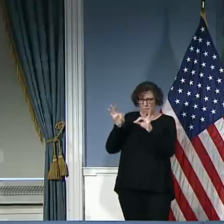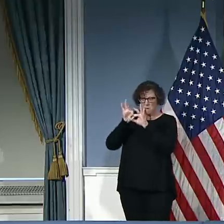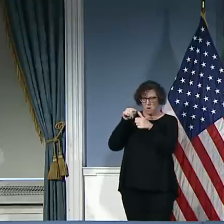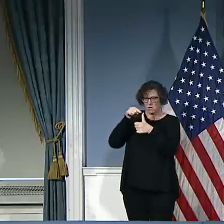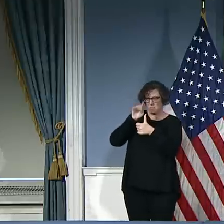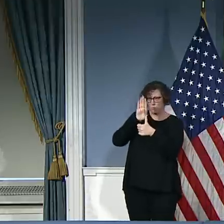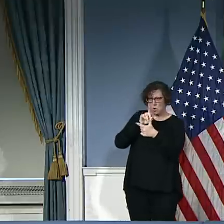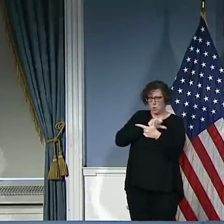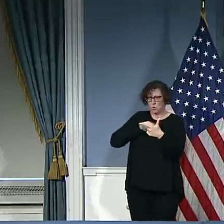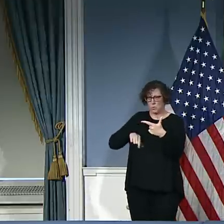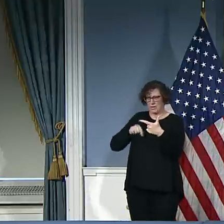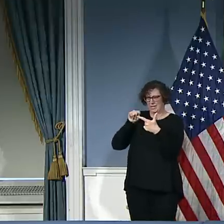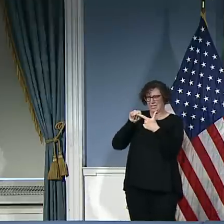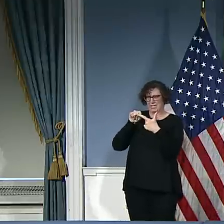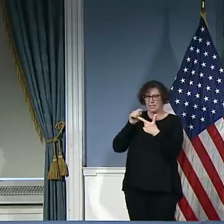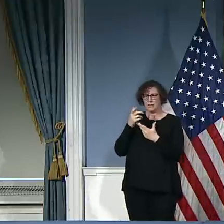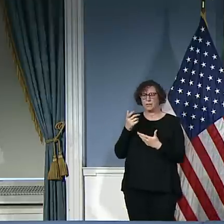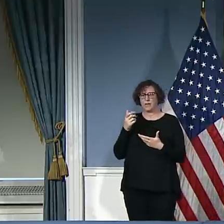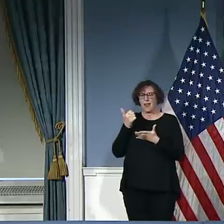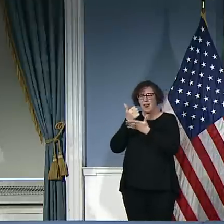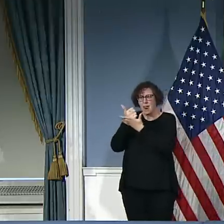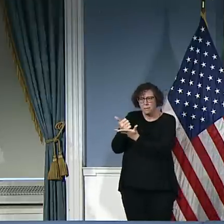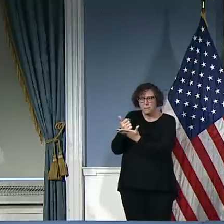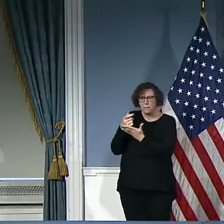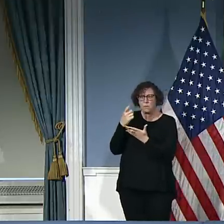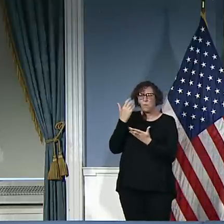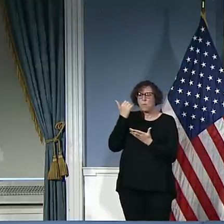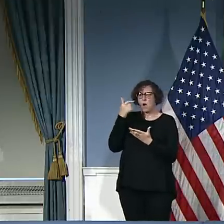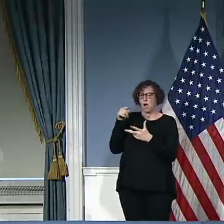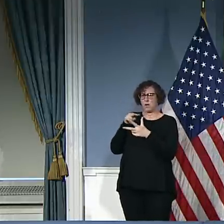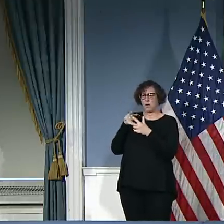par per capita with the populations in those areas?